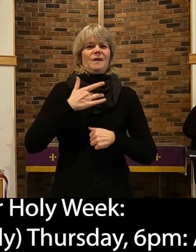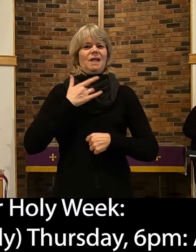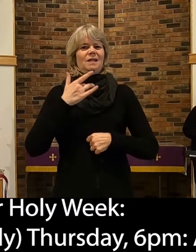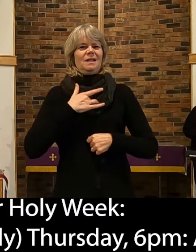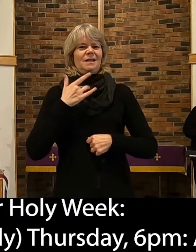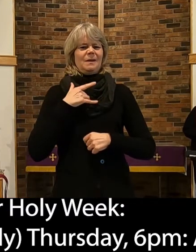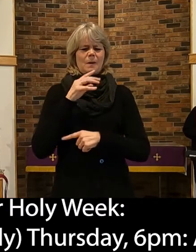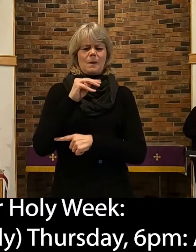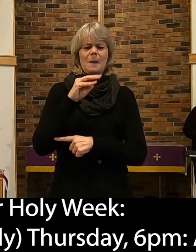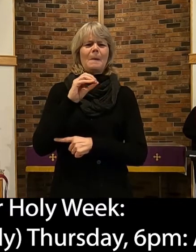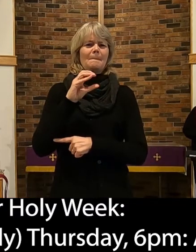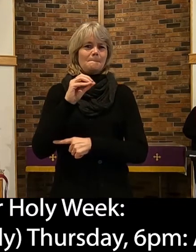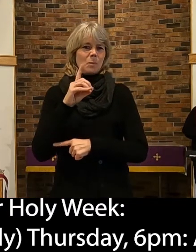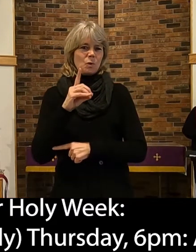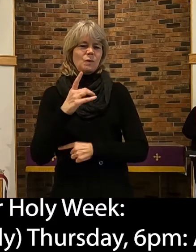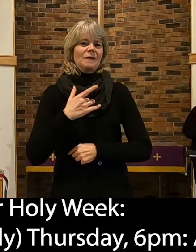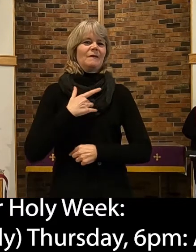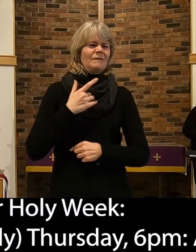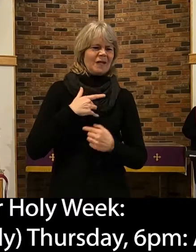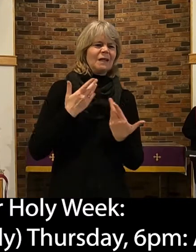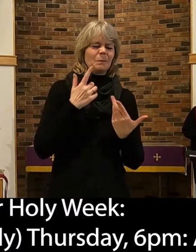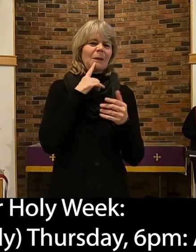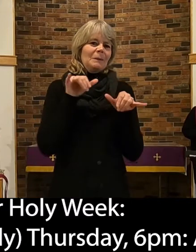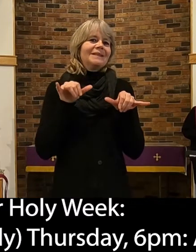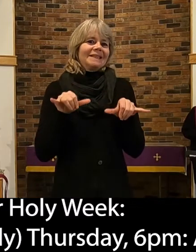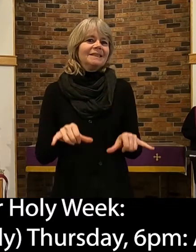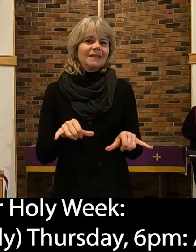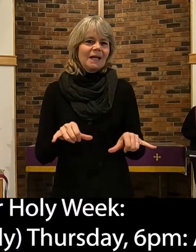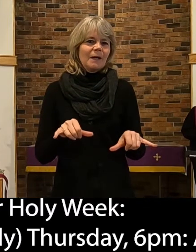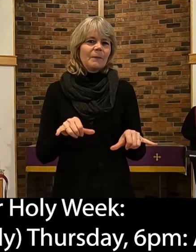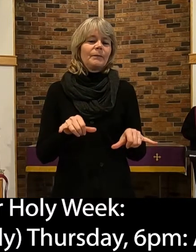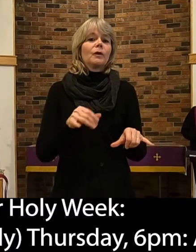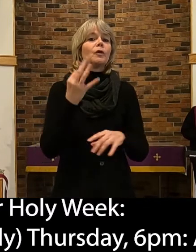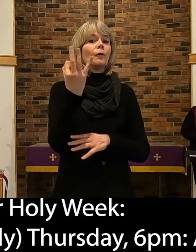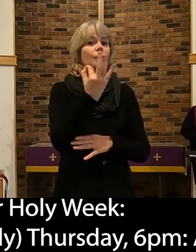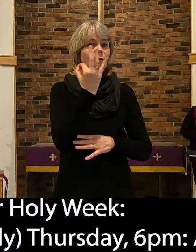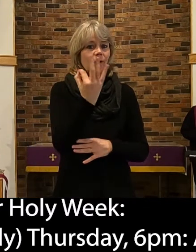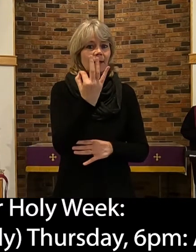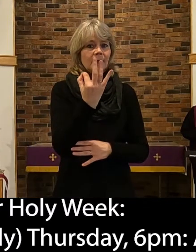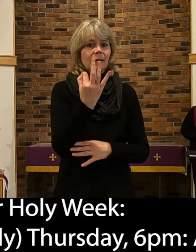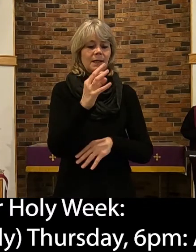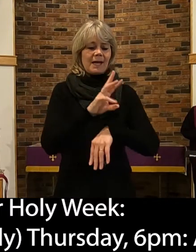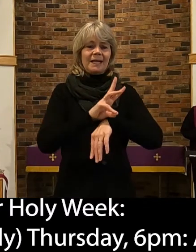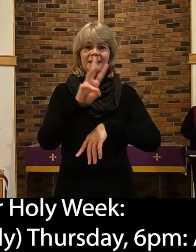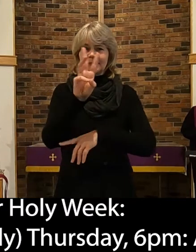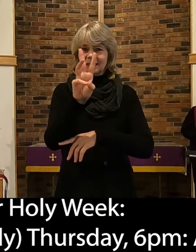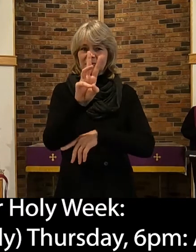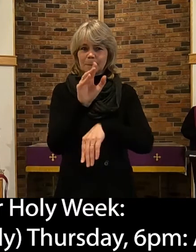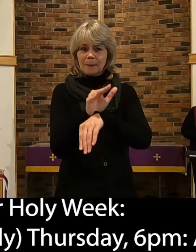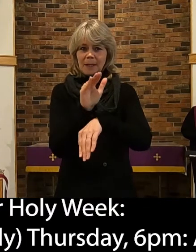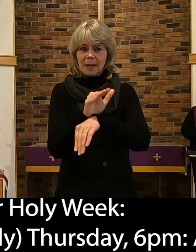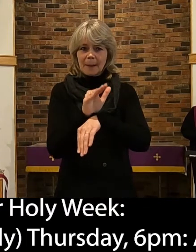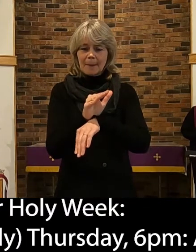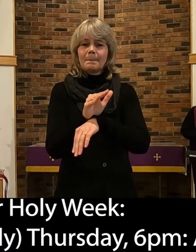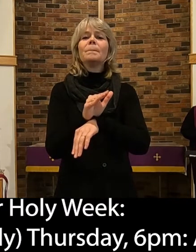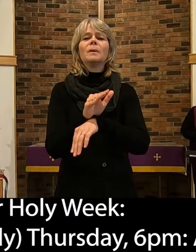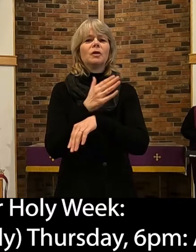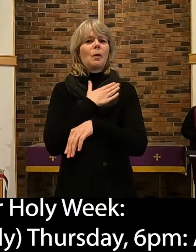And so I encourage you to save time on Friday, 6 p.m. Plan to be involved in worship